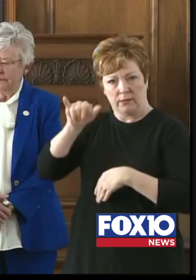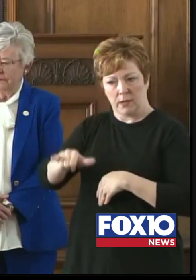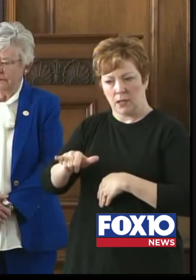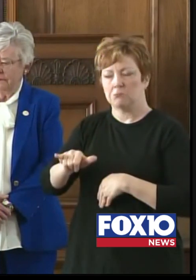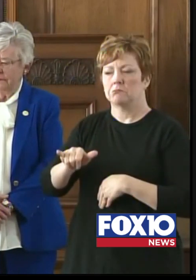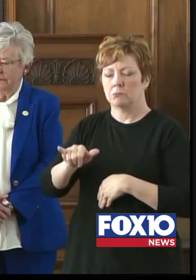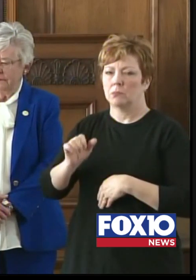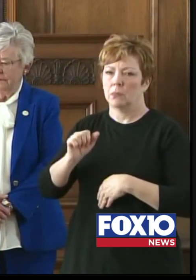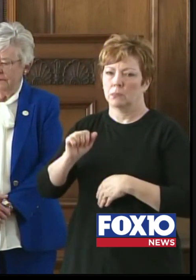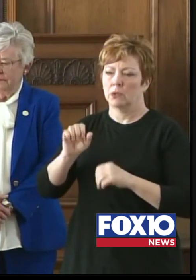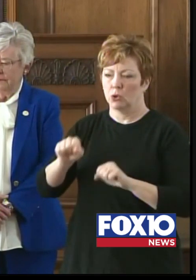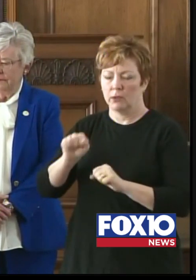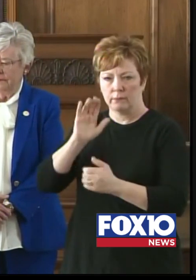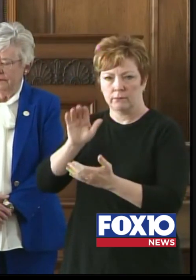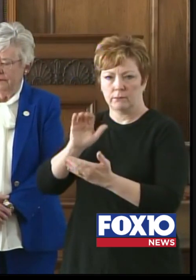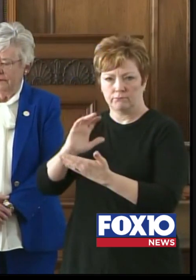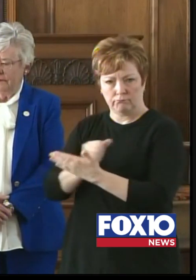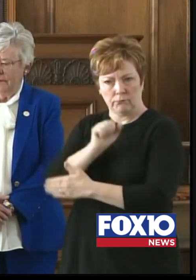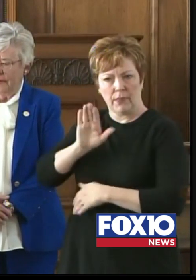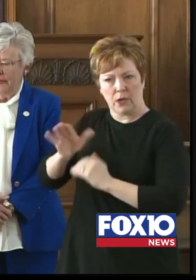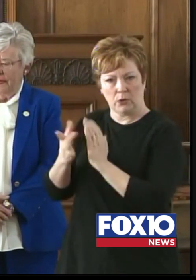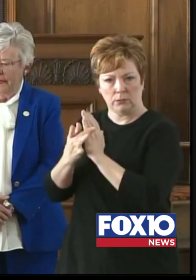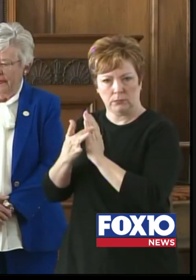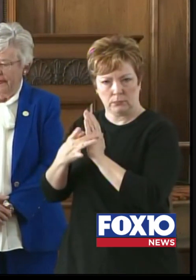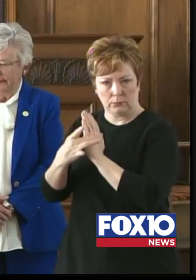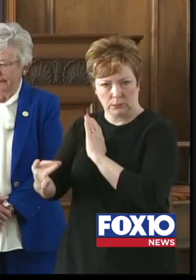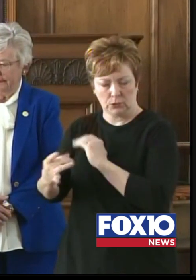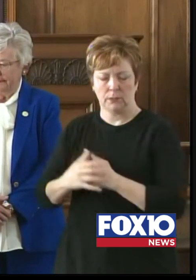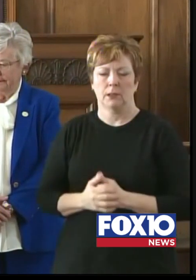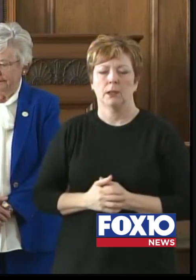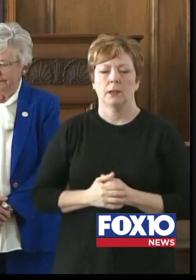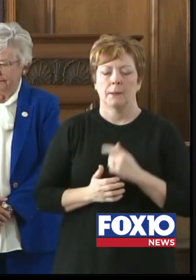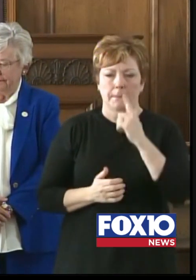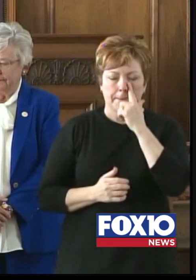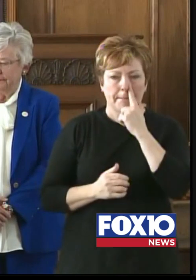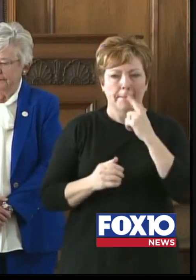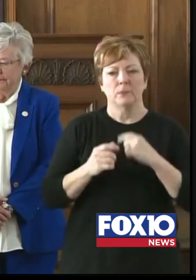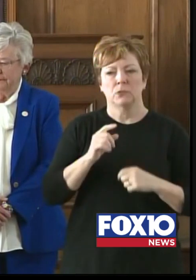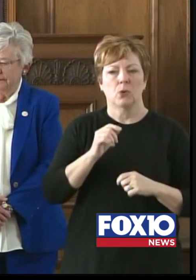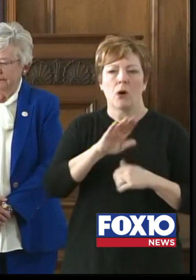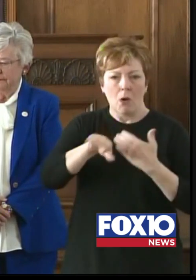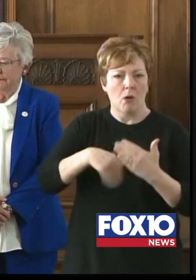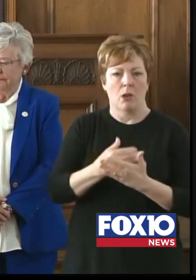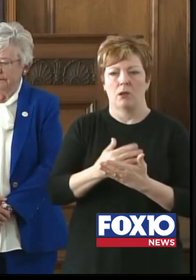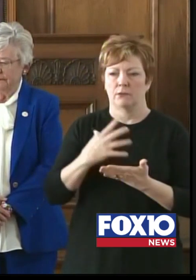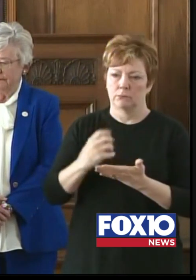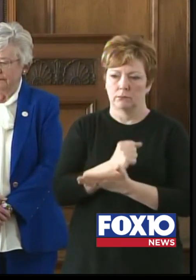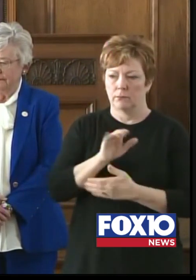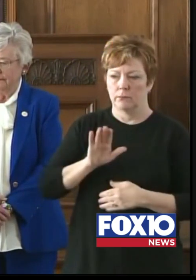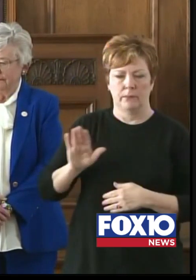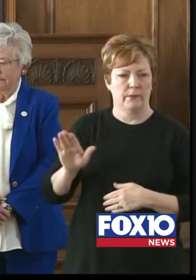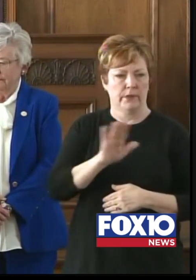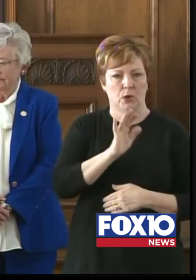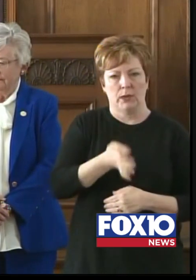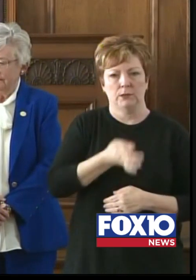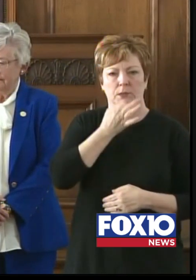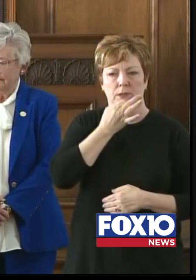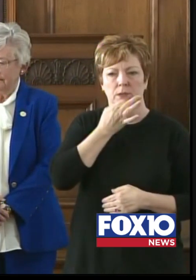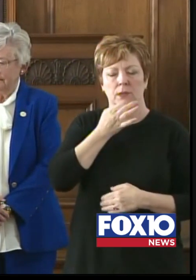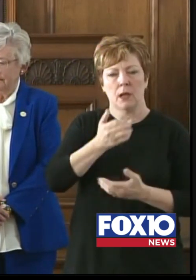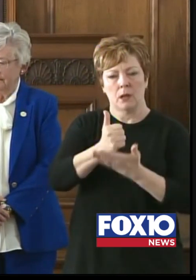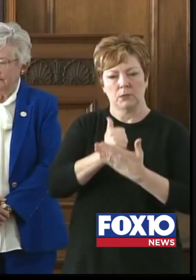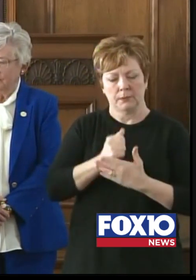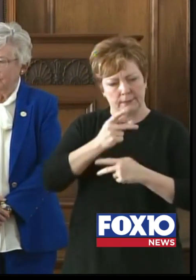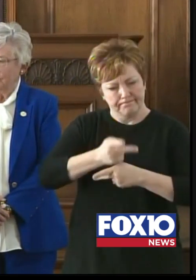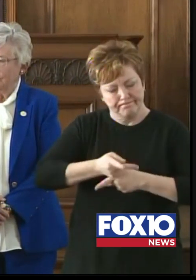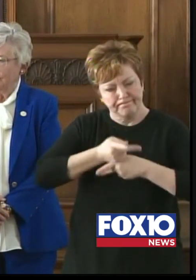for all that leadership. And I believe that led to a careful approach in the committee's work based as much as